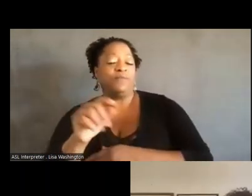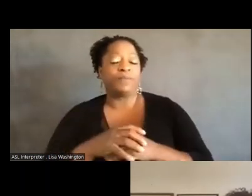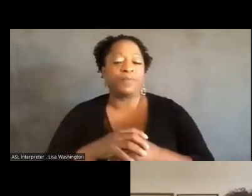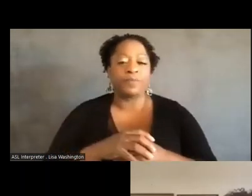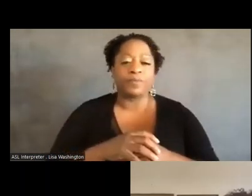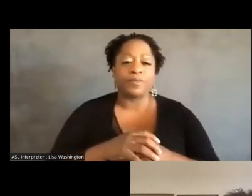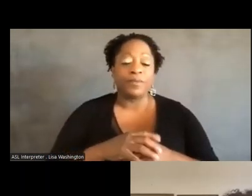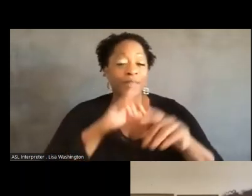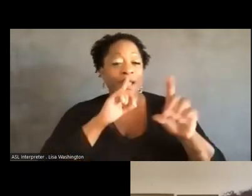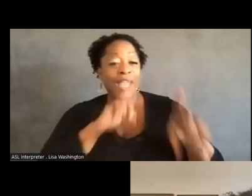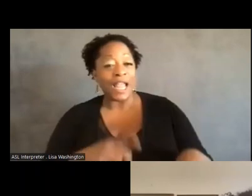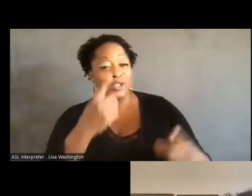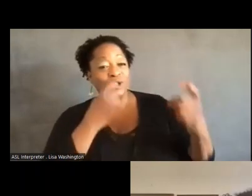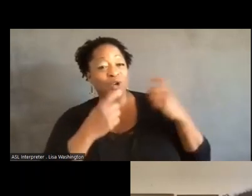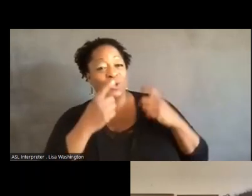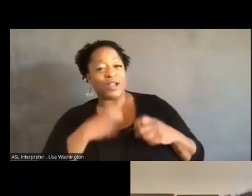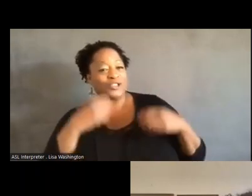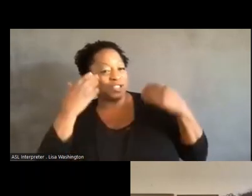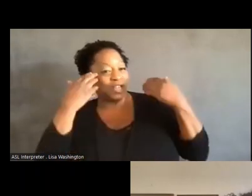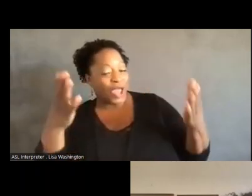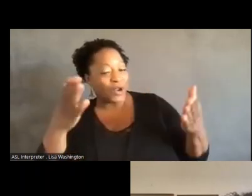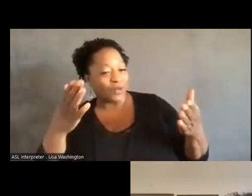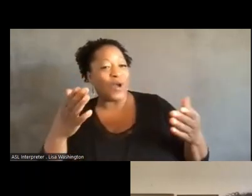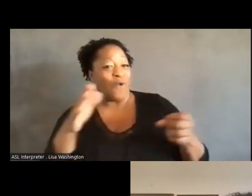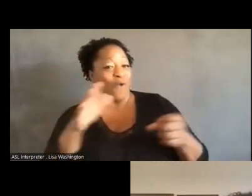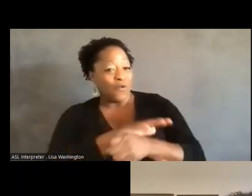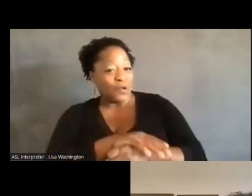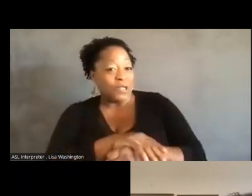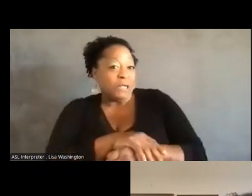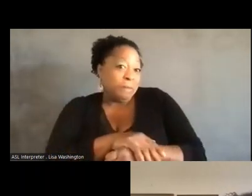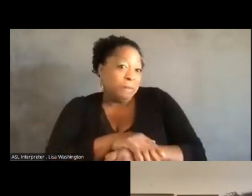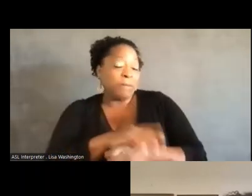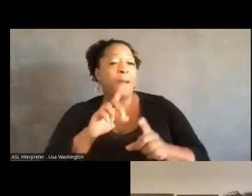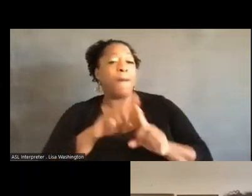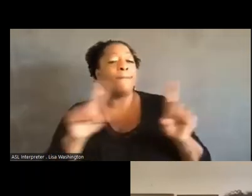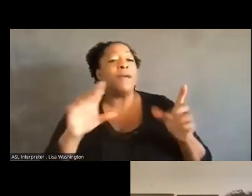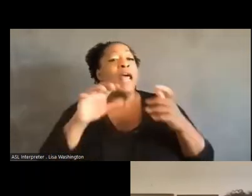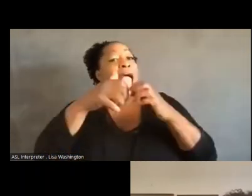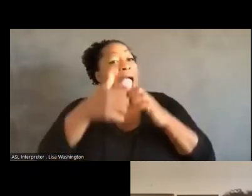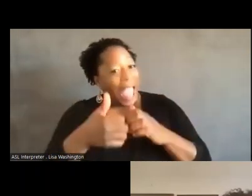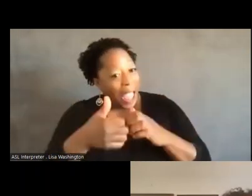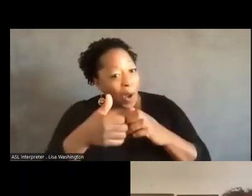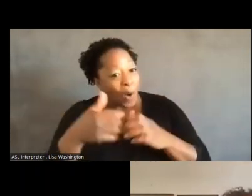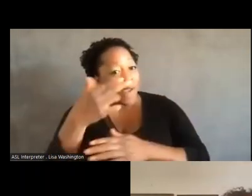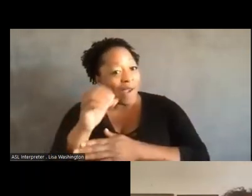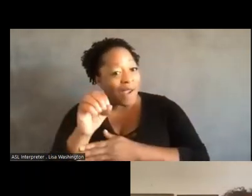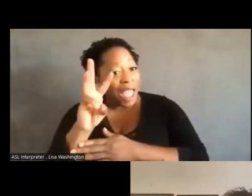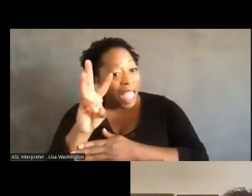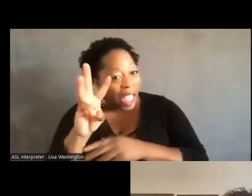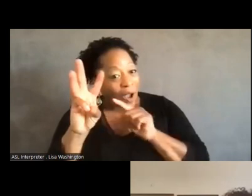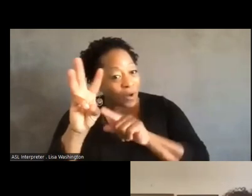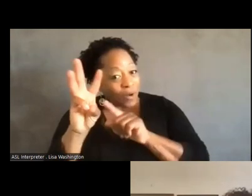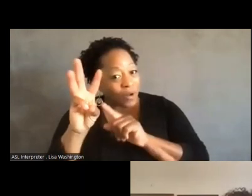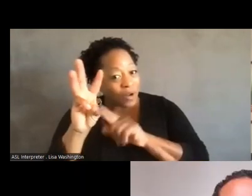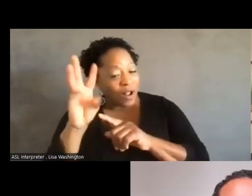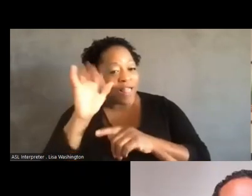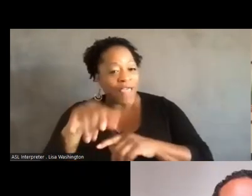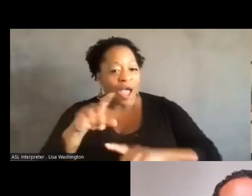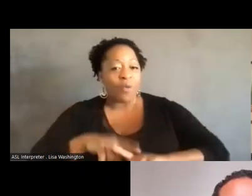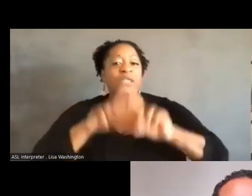answers your question. I guess what I will say about the how of it is that I think that was probably different